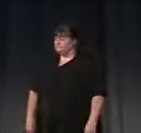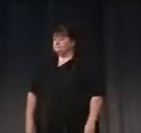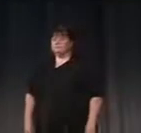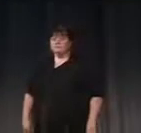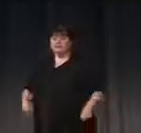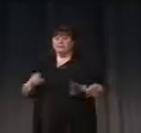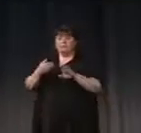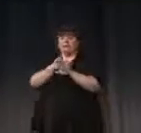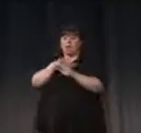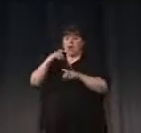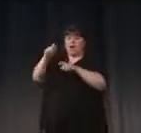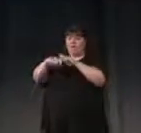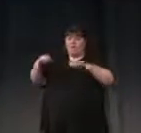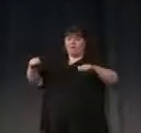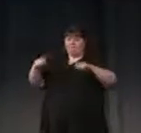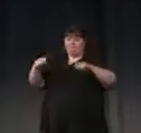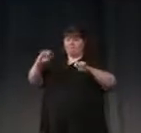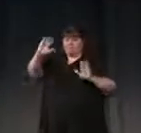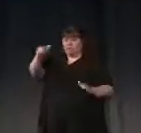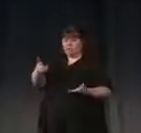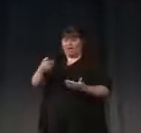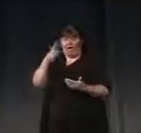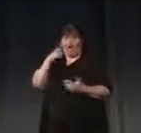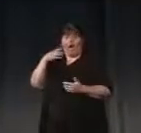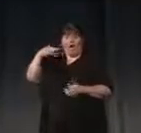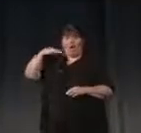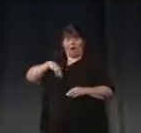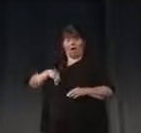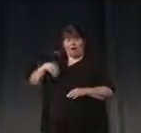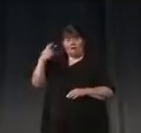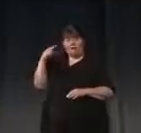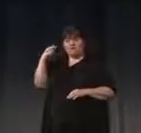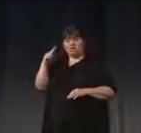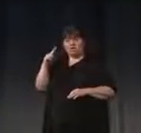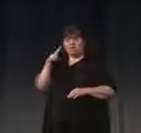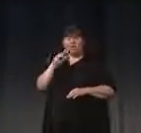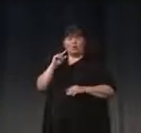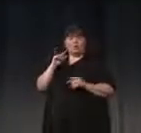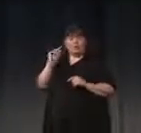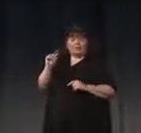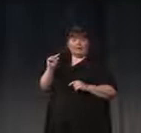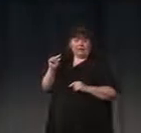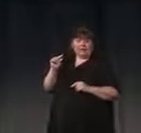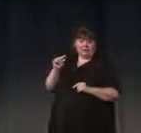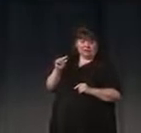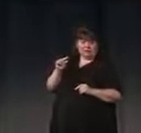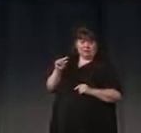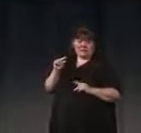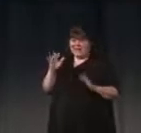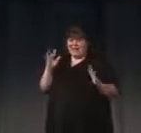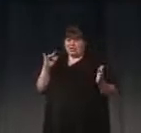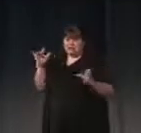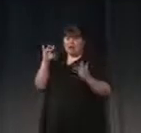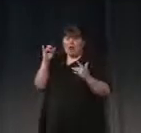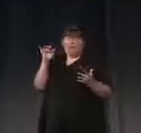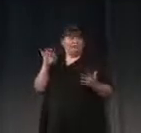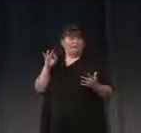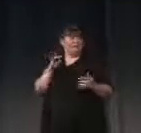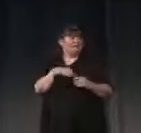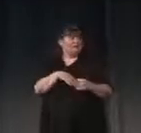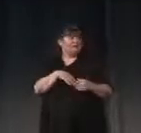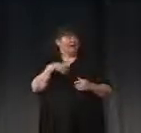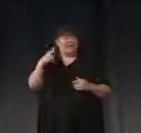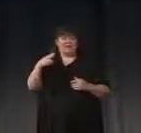Before I wrap up this introduction, I thought it would be useful to go a little bit in a whirlwind tour of the